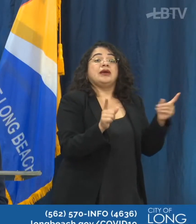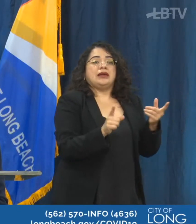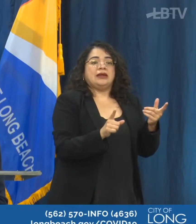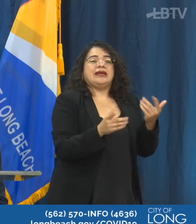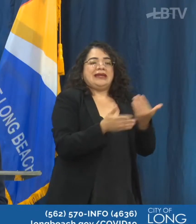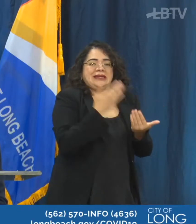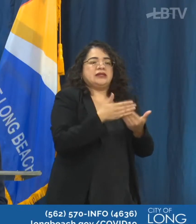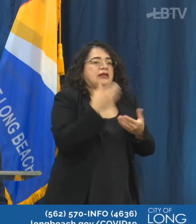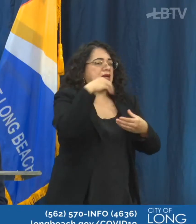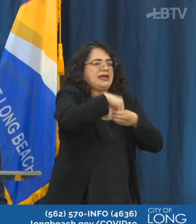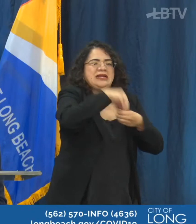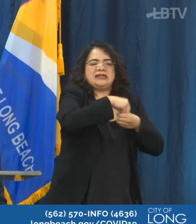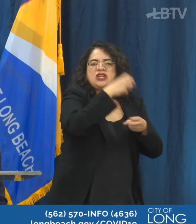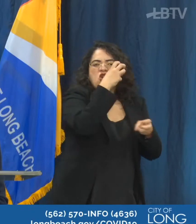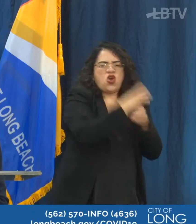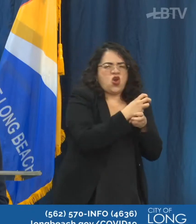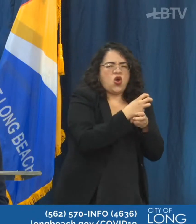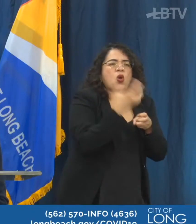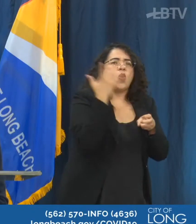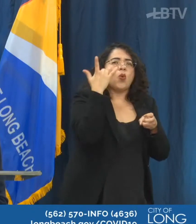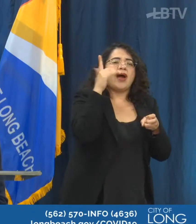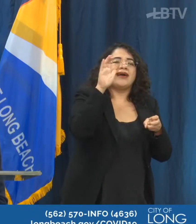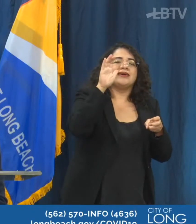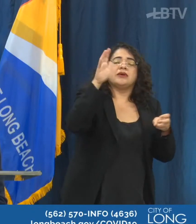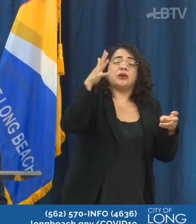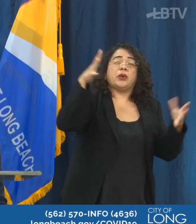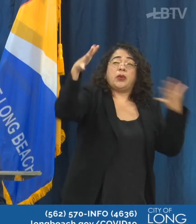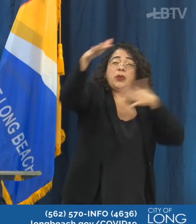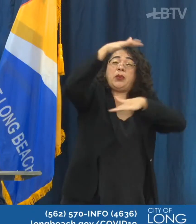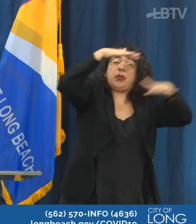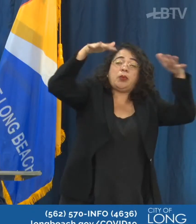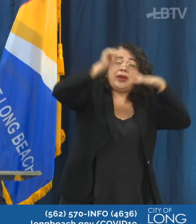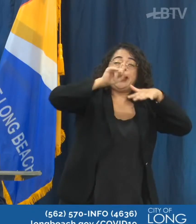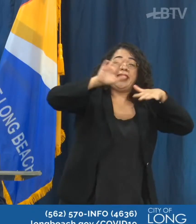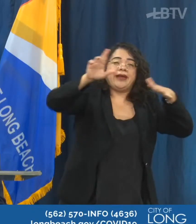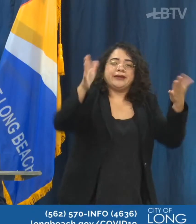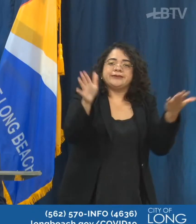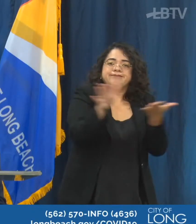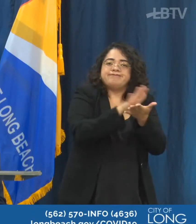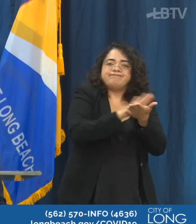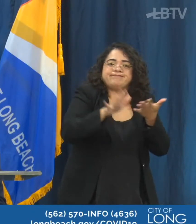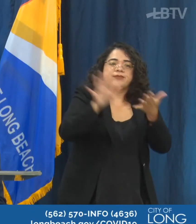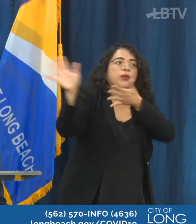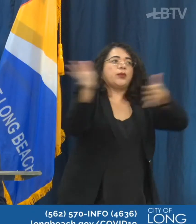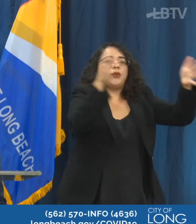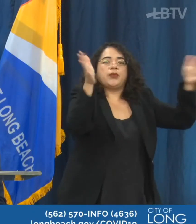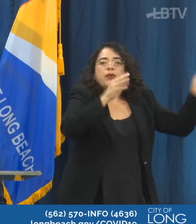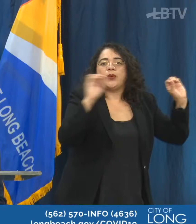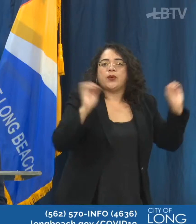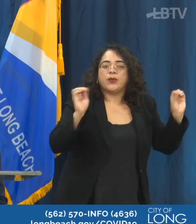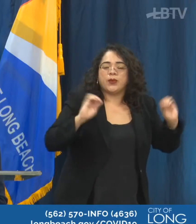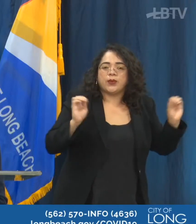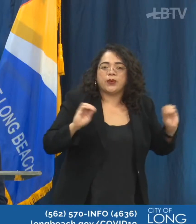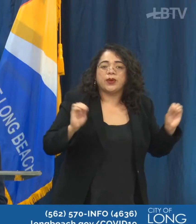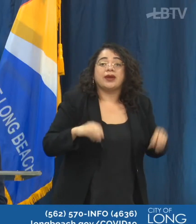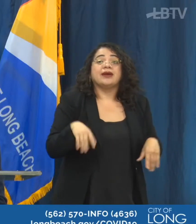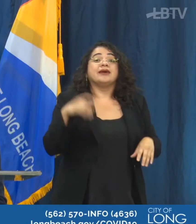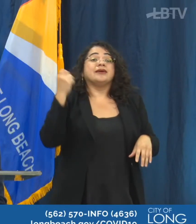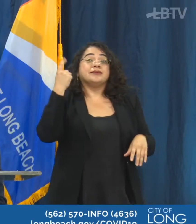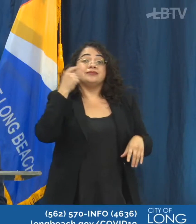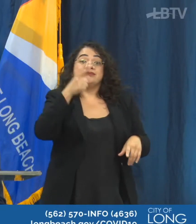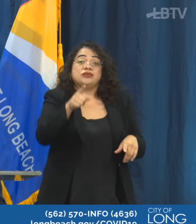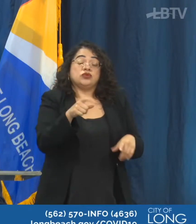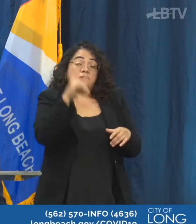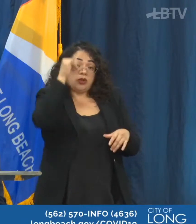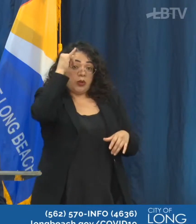And finally, think about what's the length of time you're going to be interacting with people. Spending more time with people who may be infected increases your risk